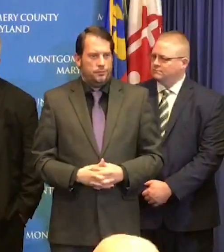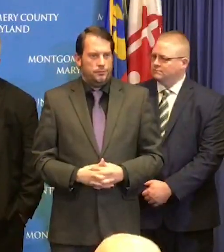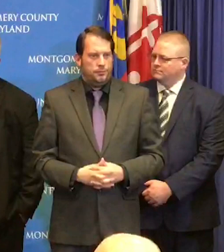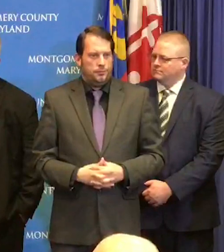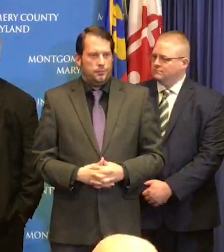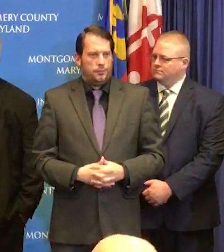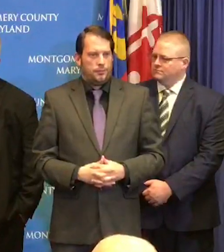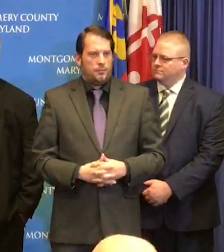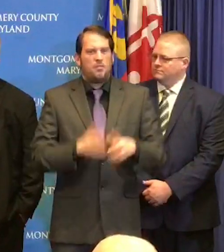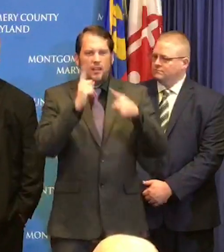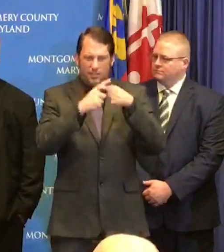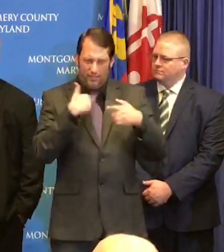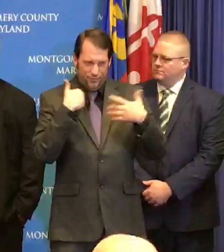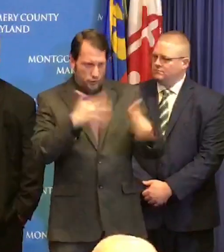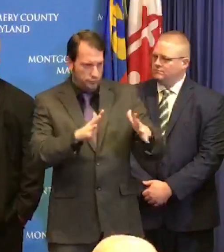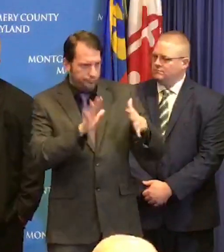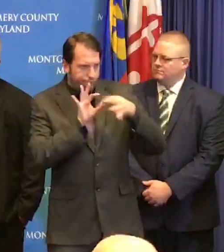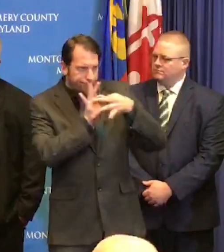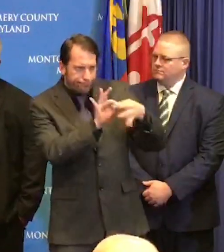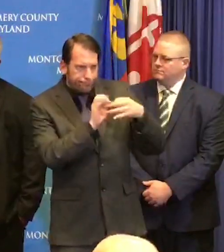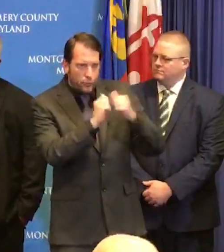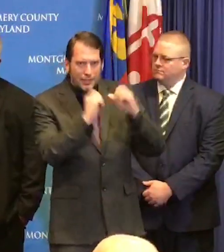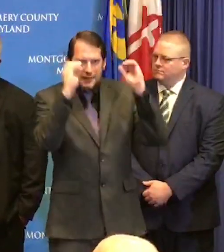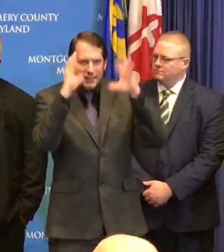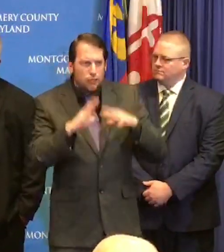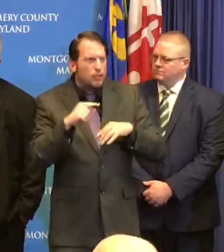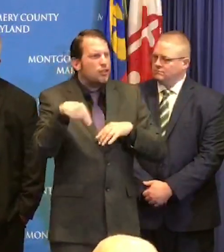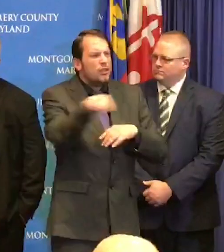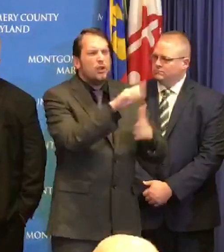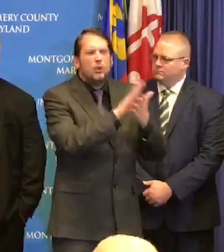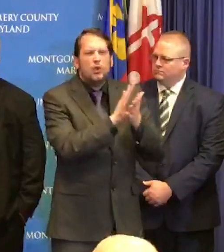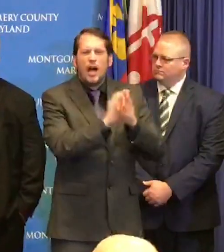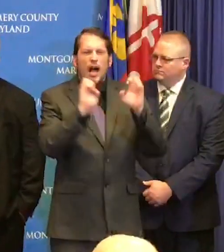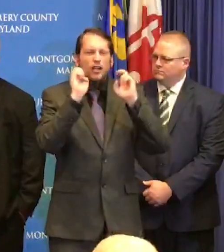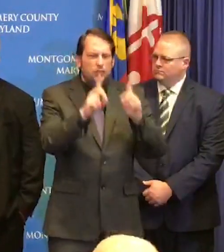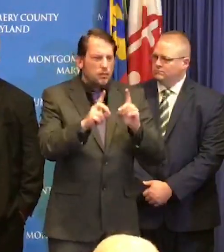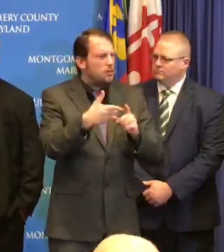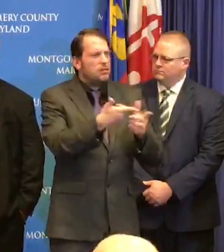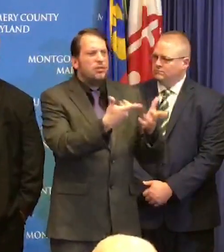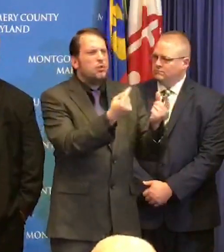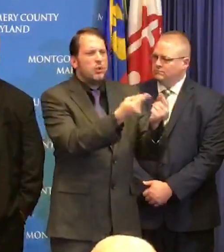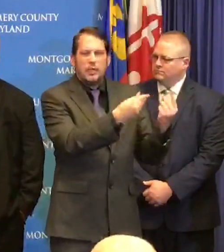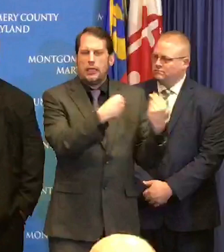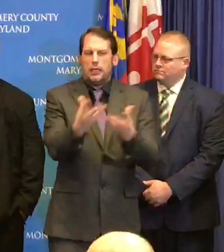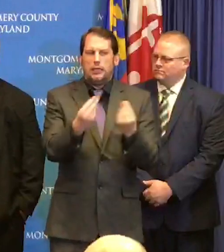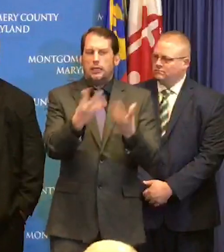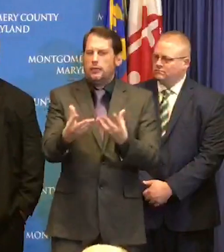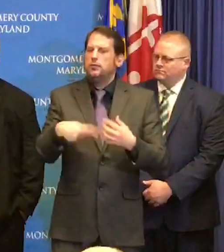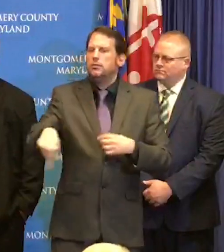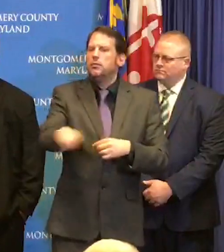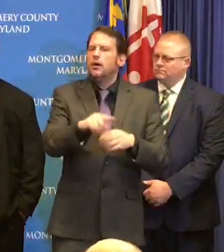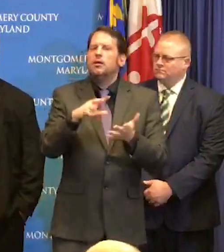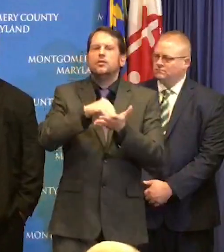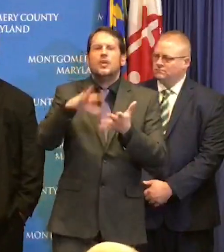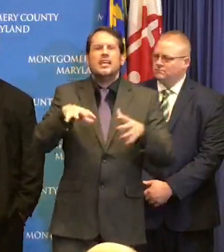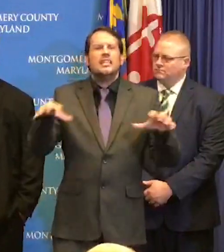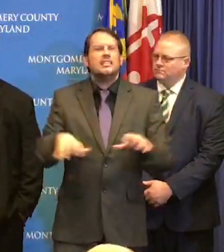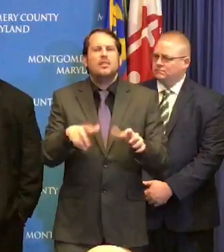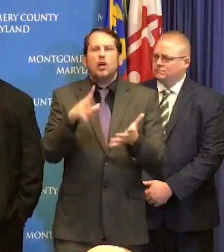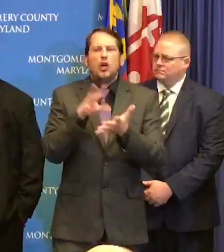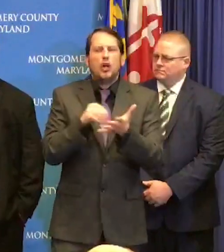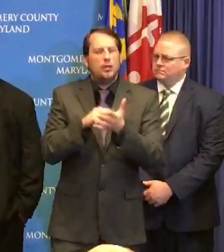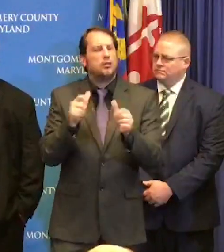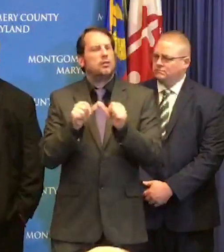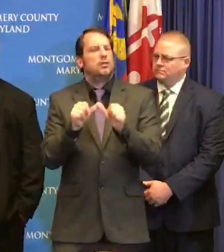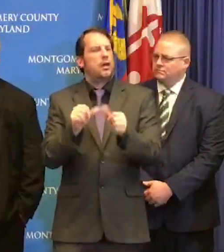over the two-week period that school is closed we have planned to provide resources that are created specifically for elementary